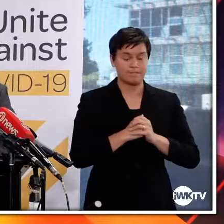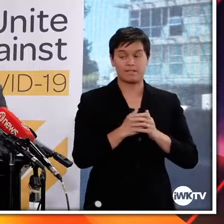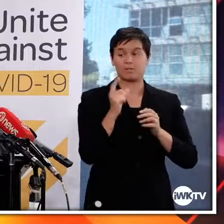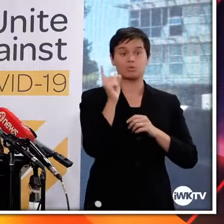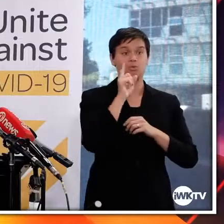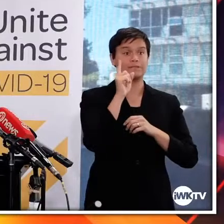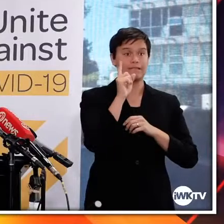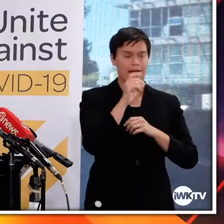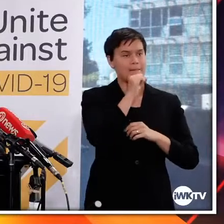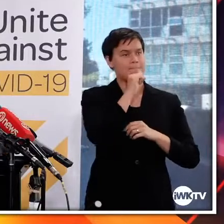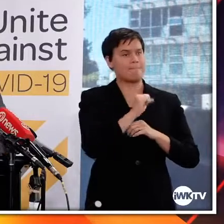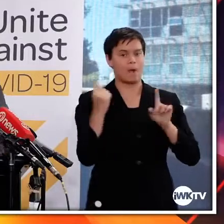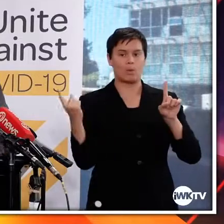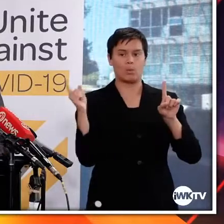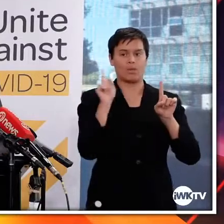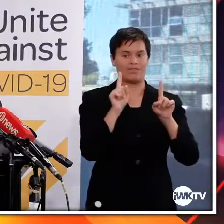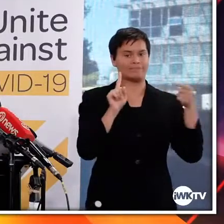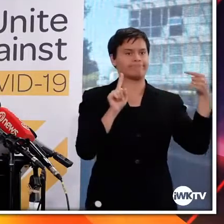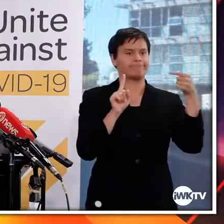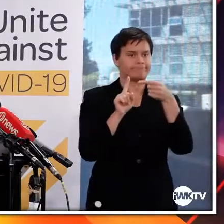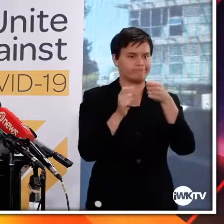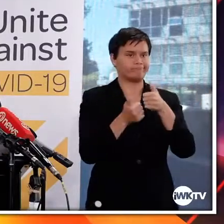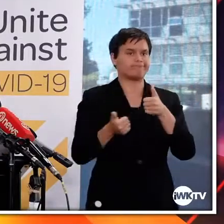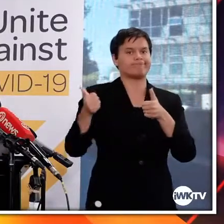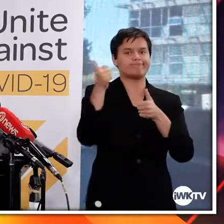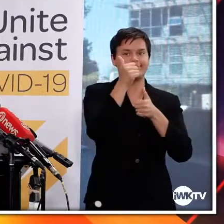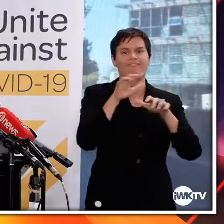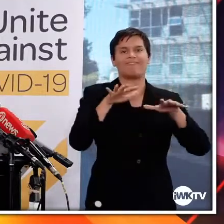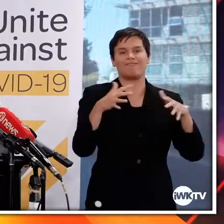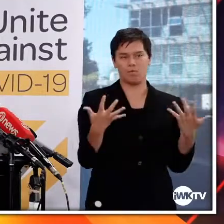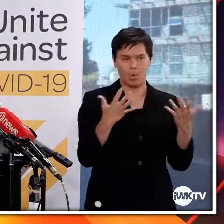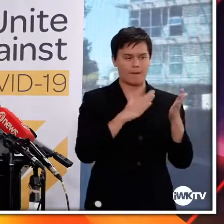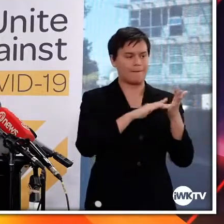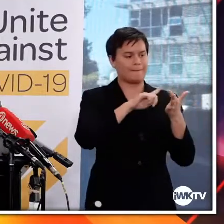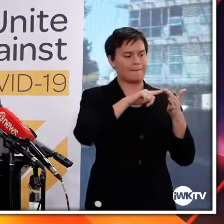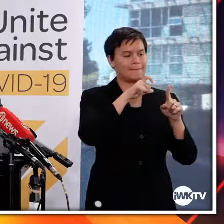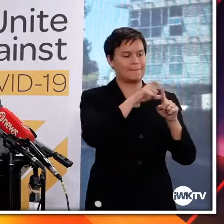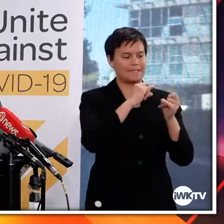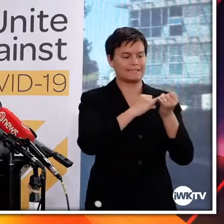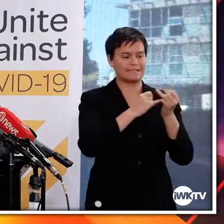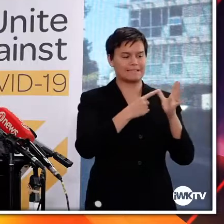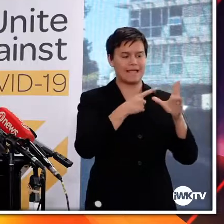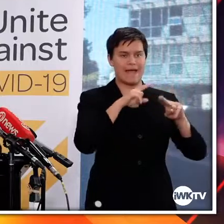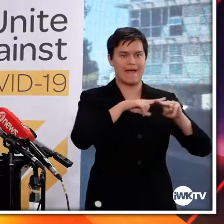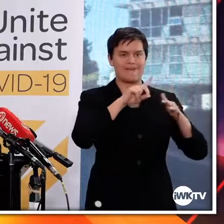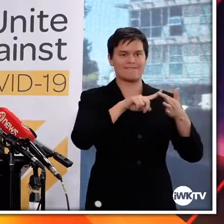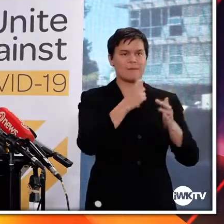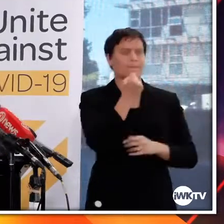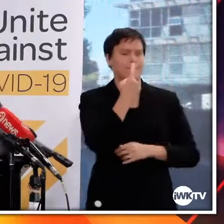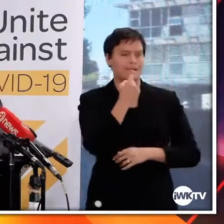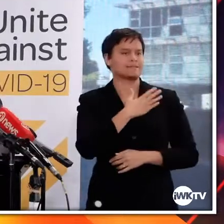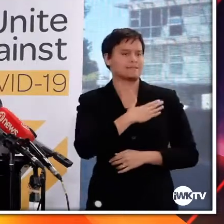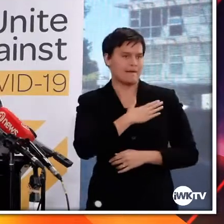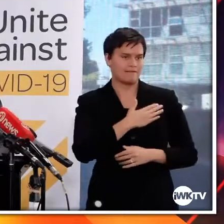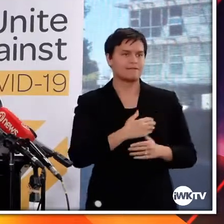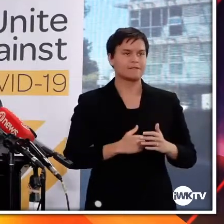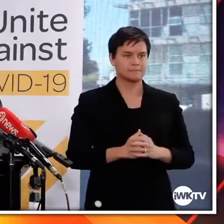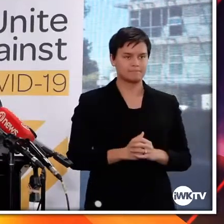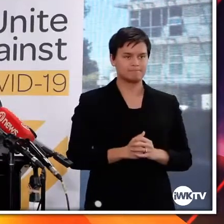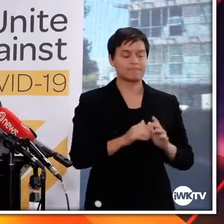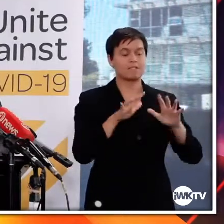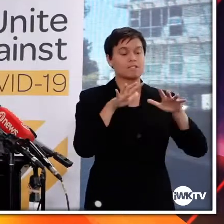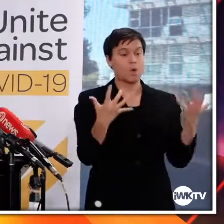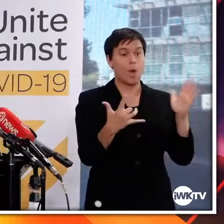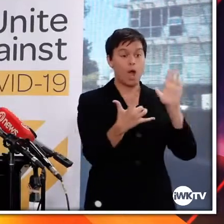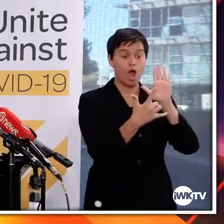me here Chris James who's the group manager of Medsafe who'll talk shortly and help me with responding to your questions. So the provisional approval